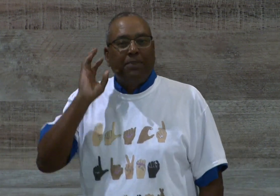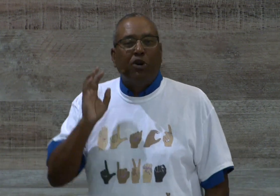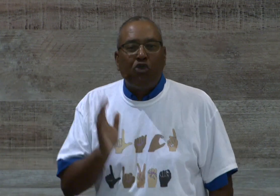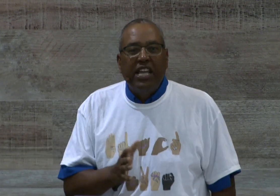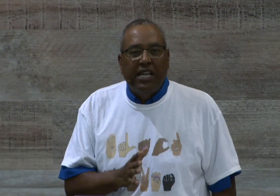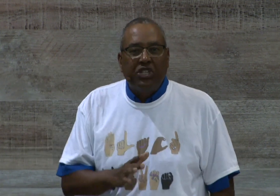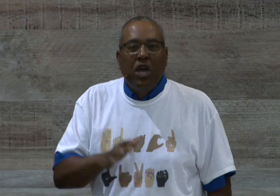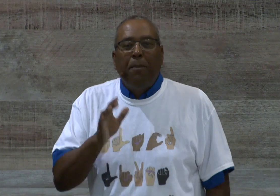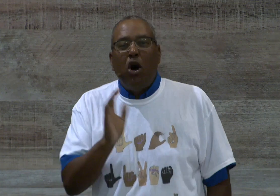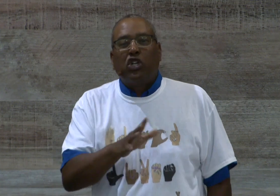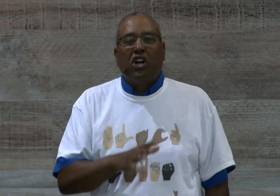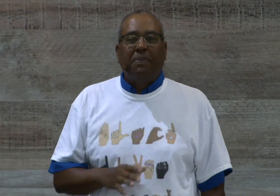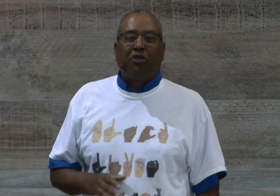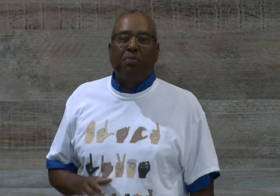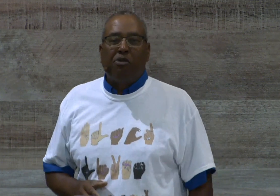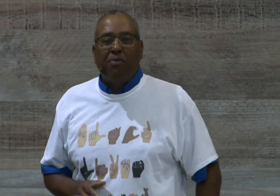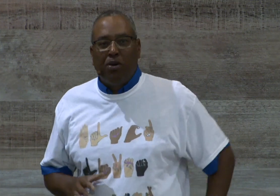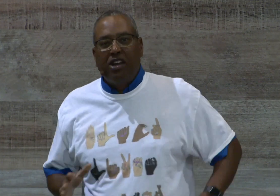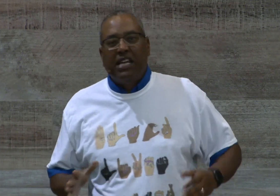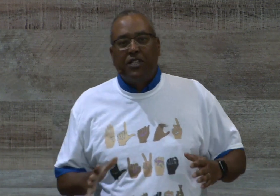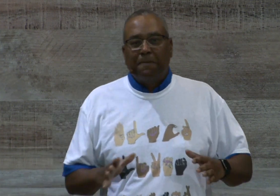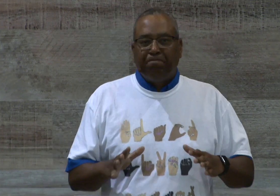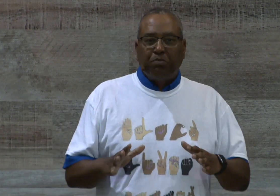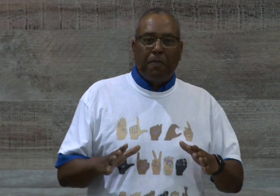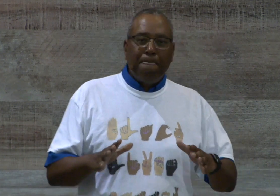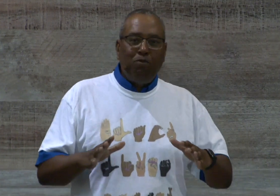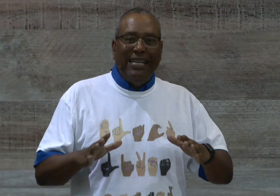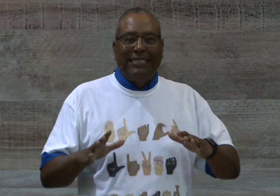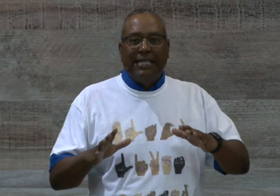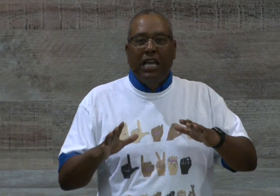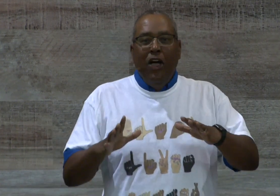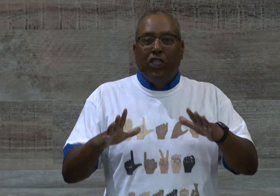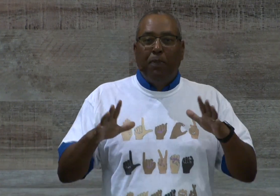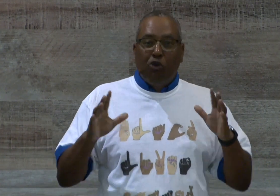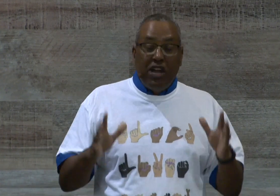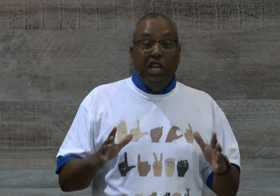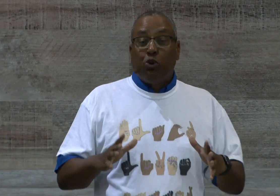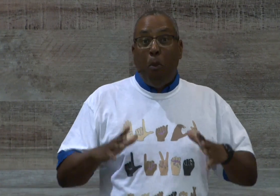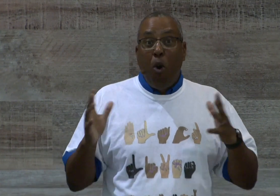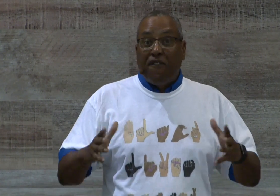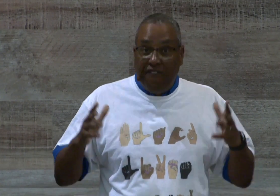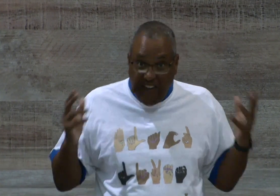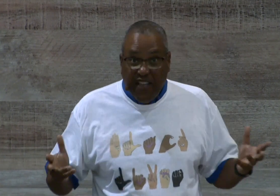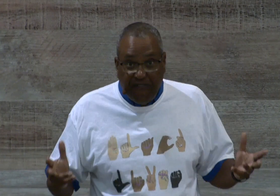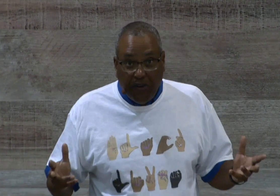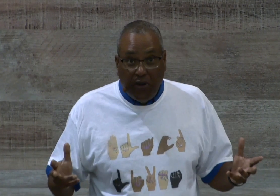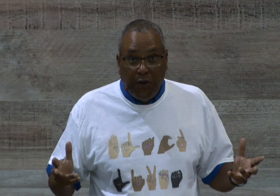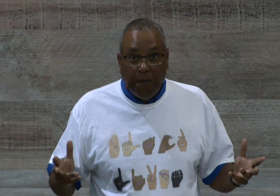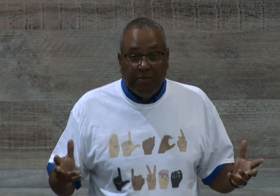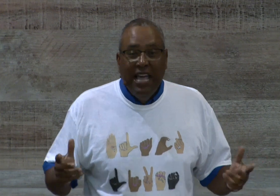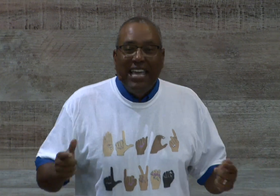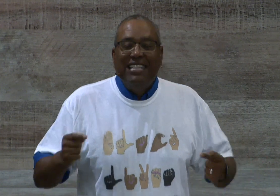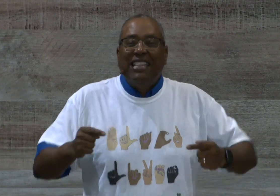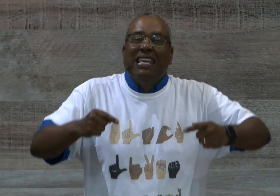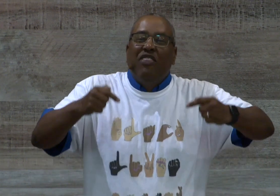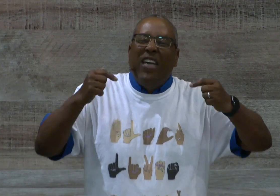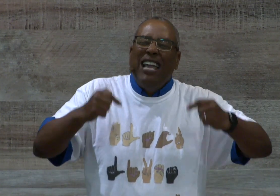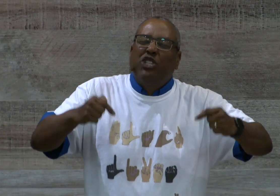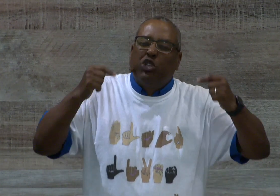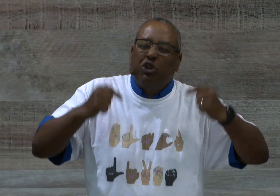Bereans. Paul talks about the Bereans. He says, the Bereans were more faithful in that they searched